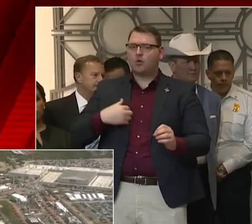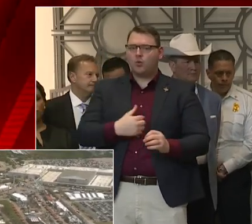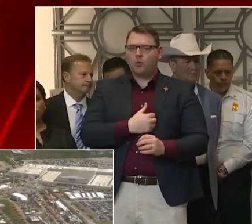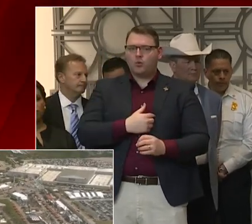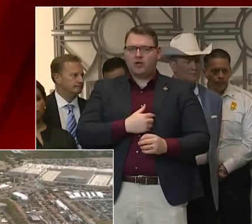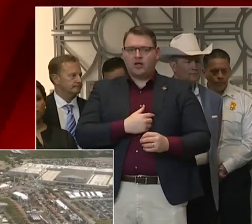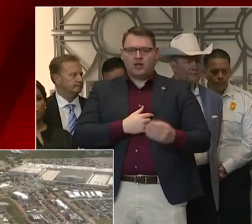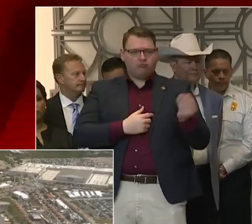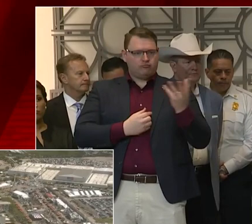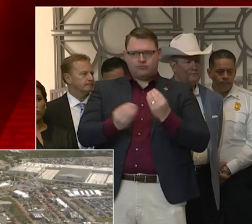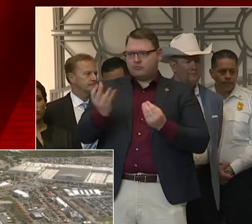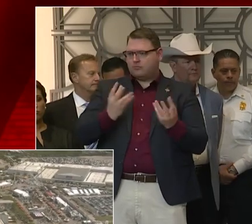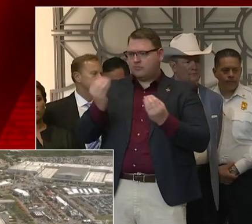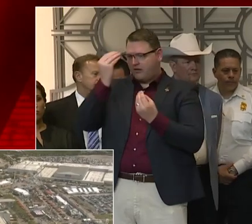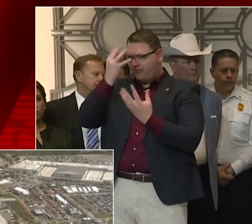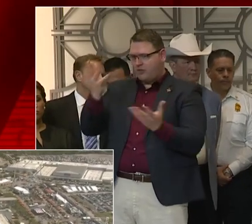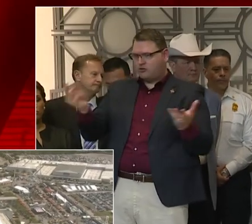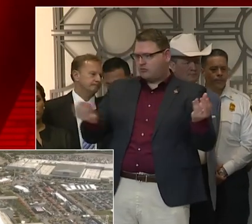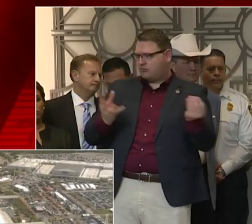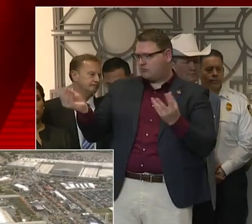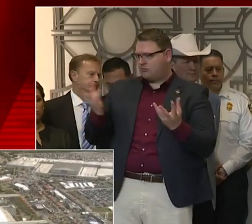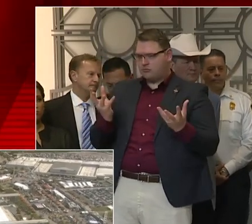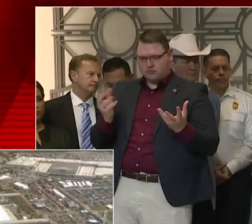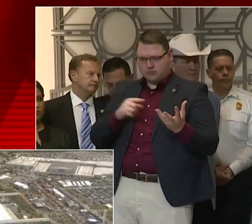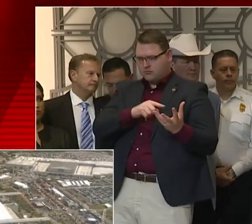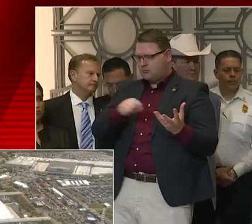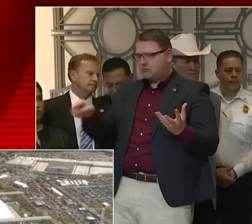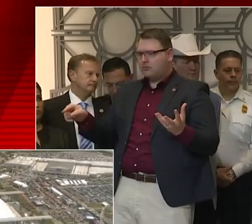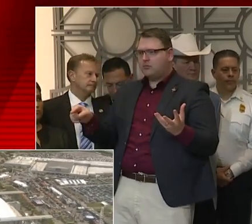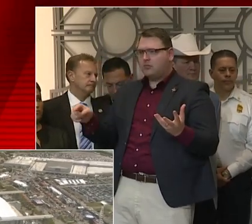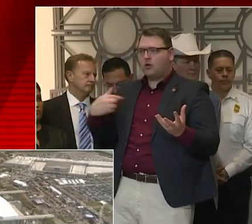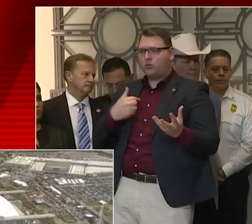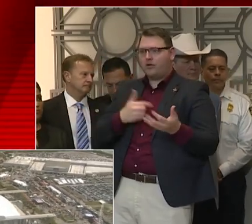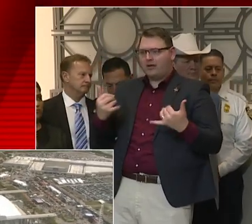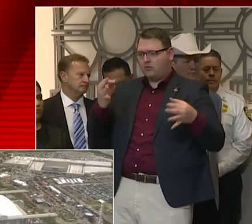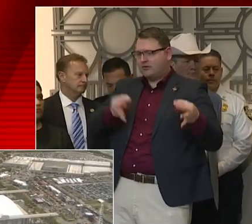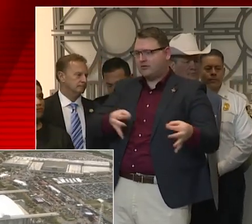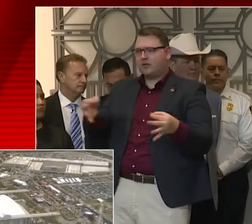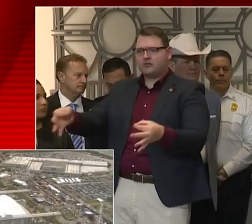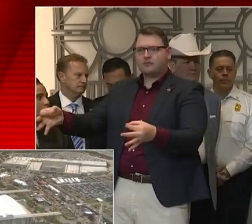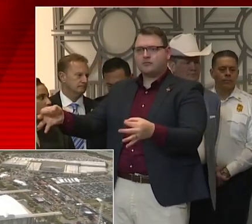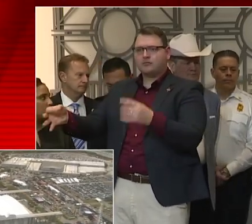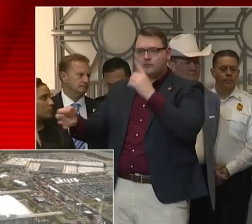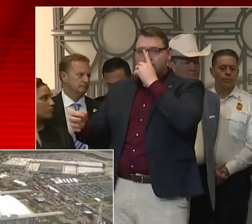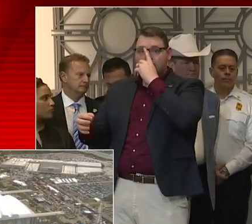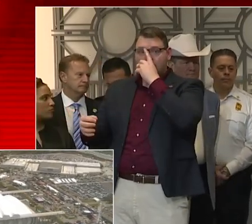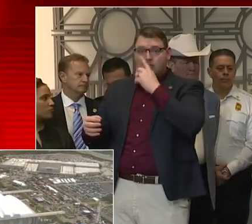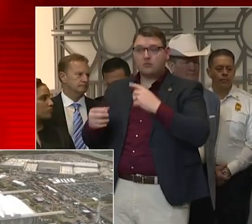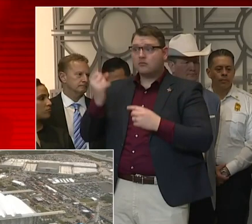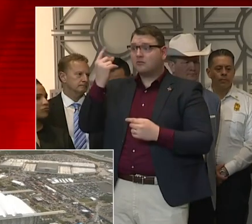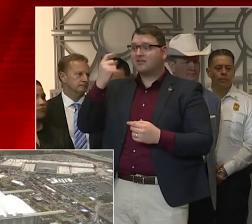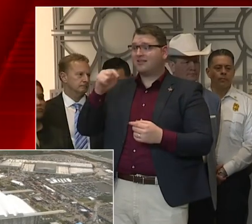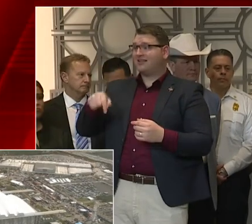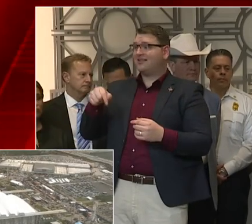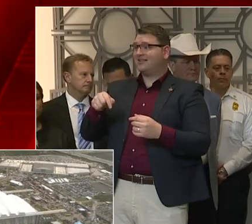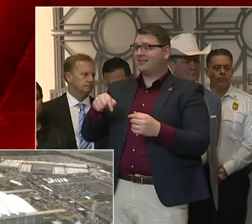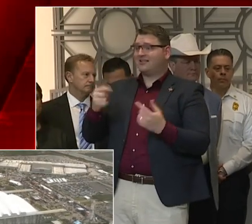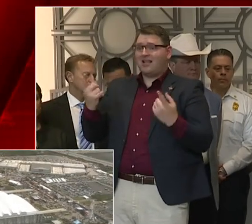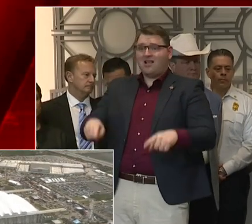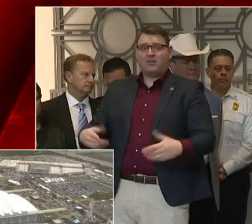and the medical advice and the facts that are presented. And let's bear in mind, this is a new phenomenon.